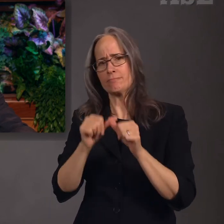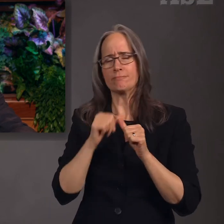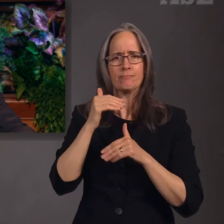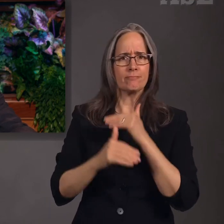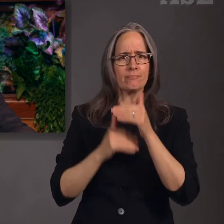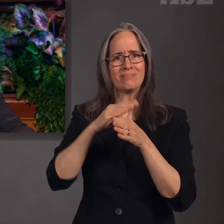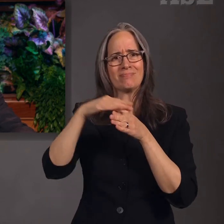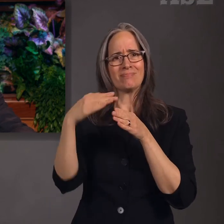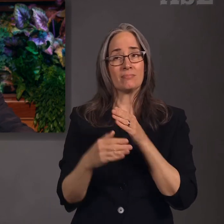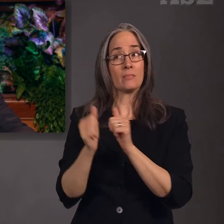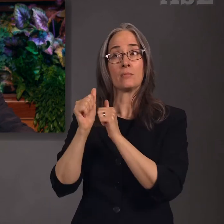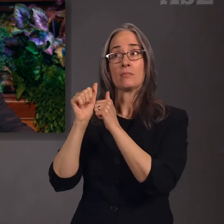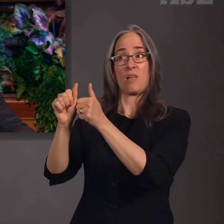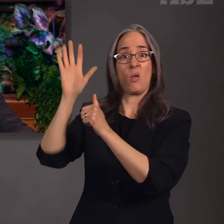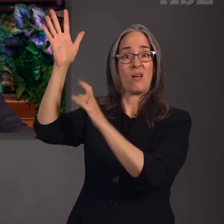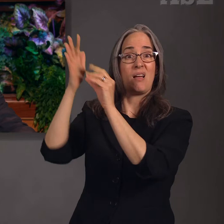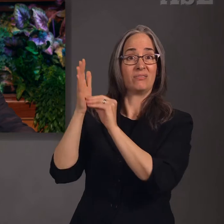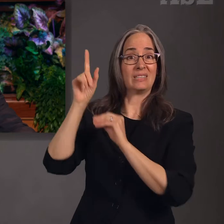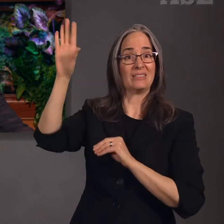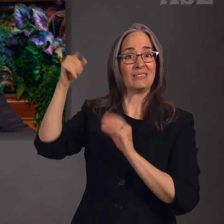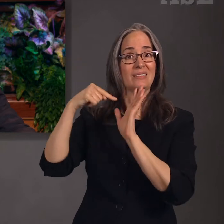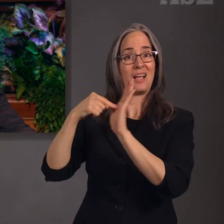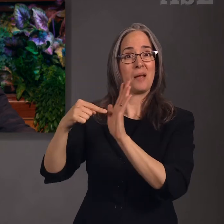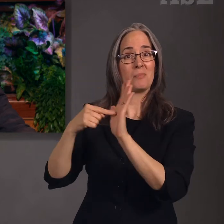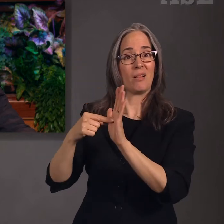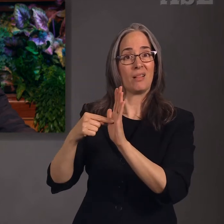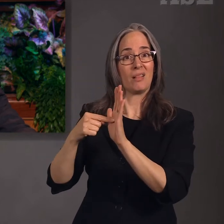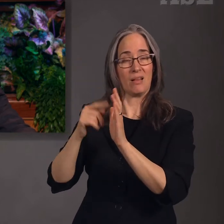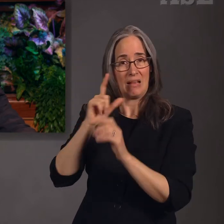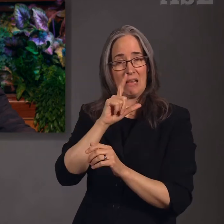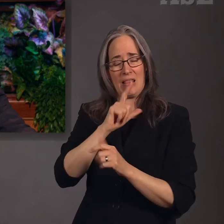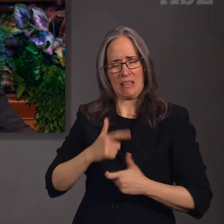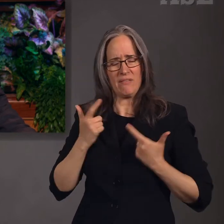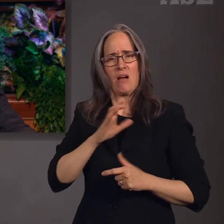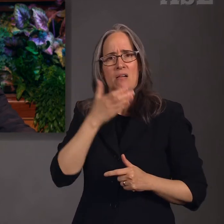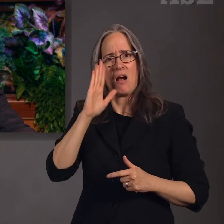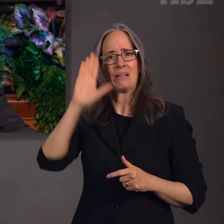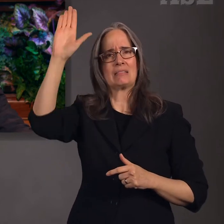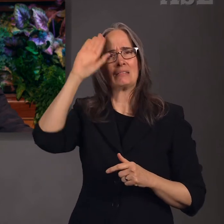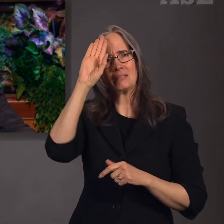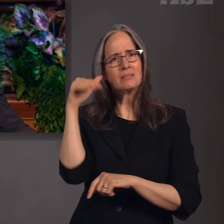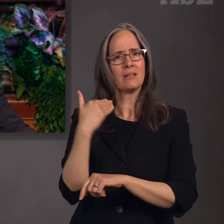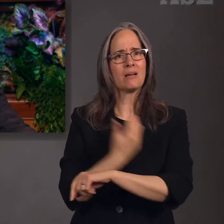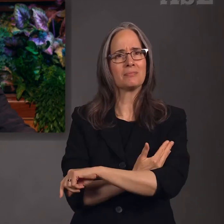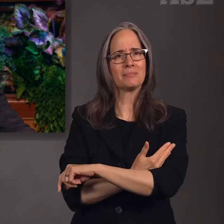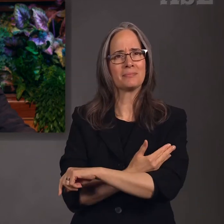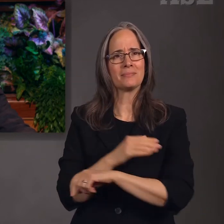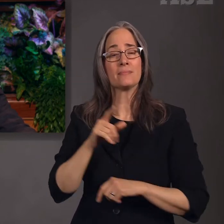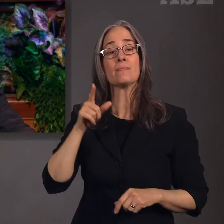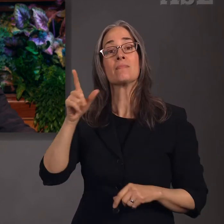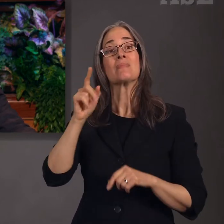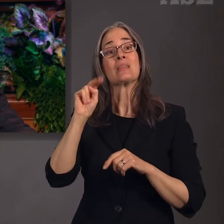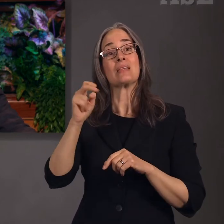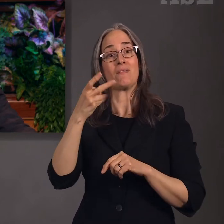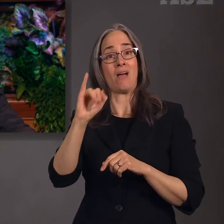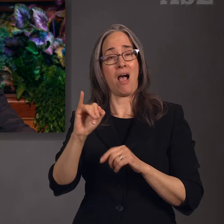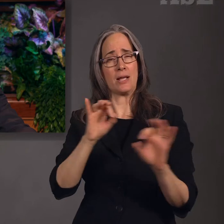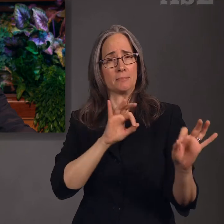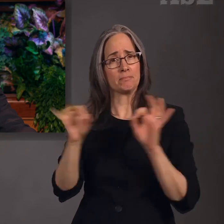Son of the living God. Nephi counsels that all is not done by merely getting into the straight and